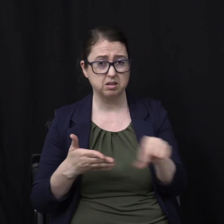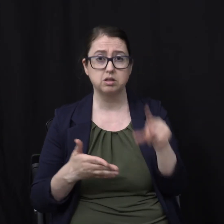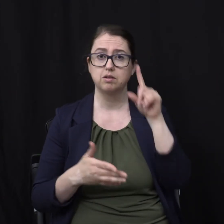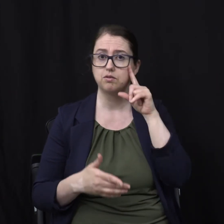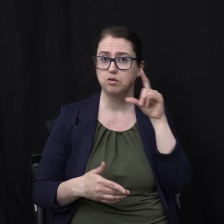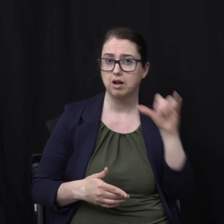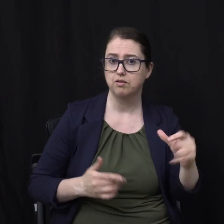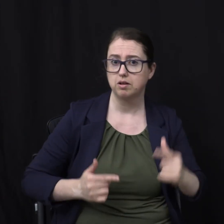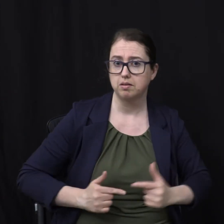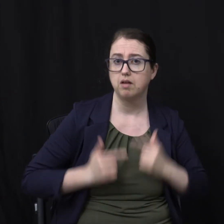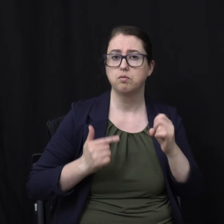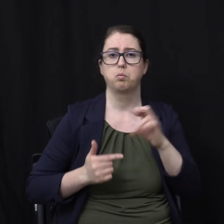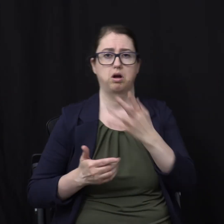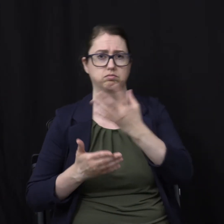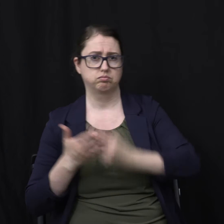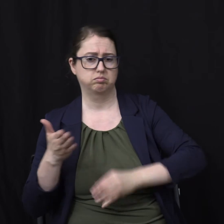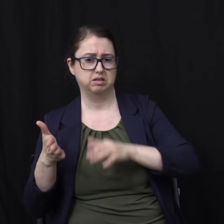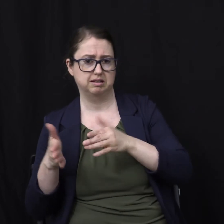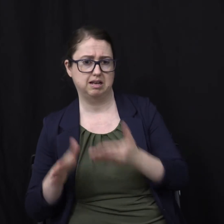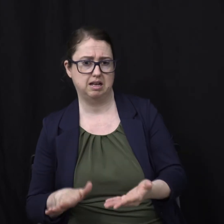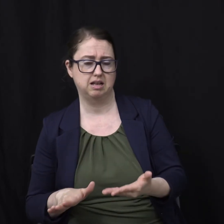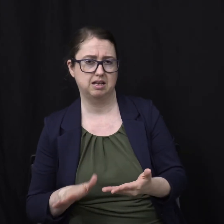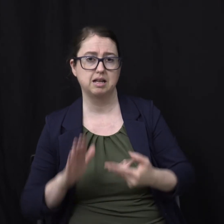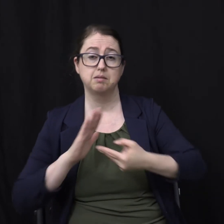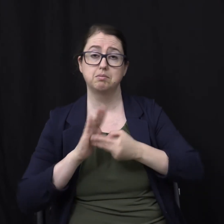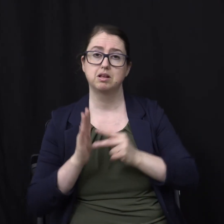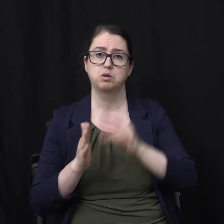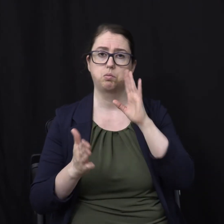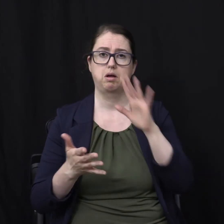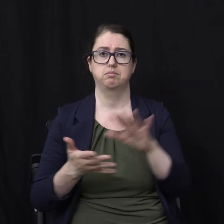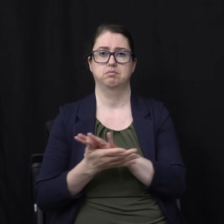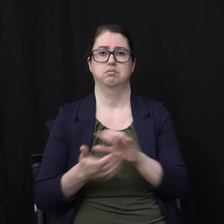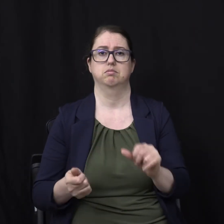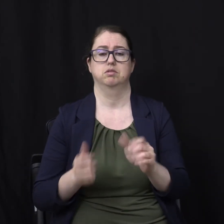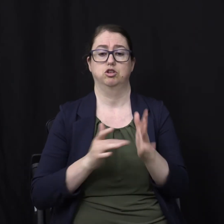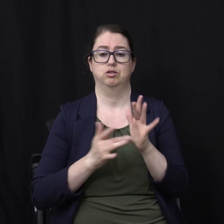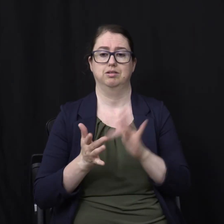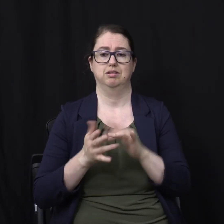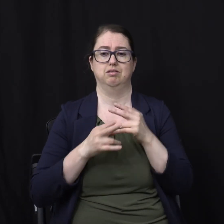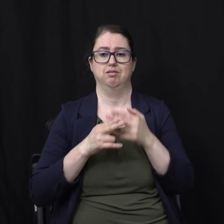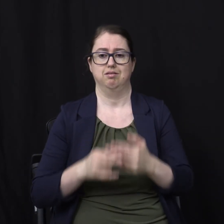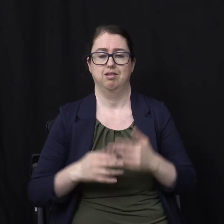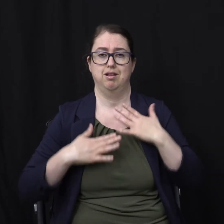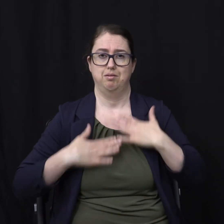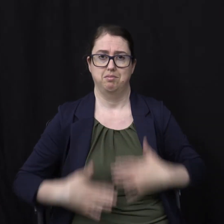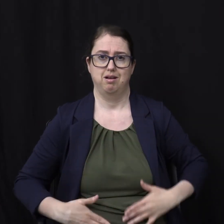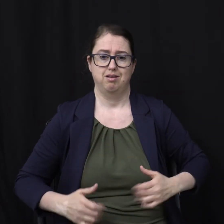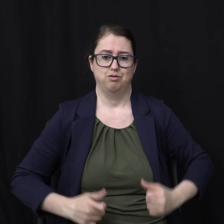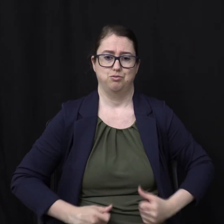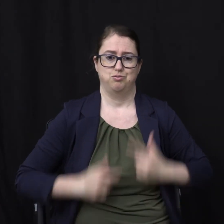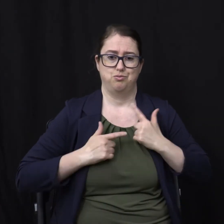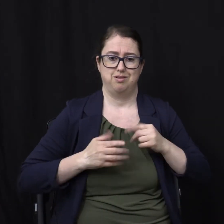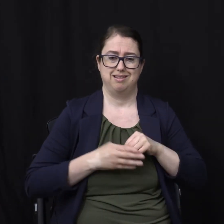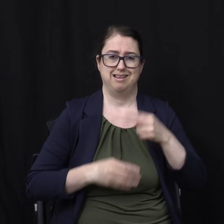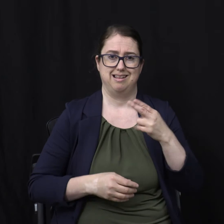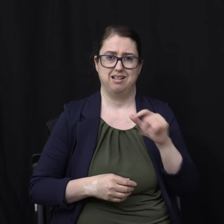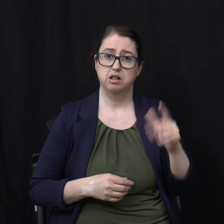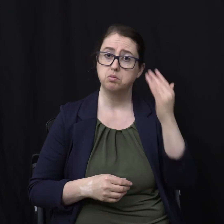life Or it's perishing That means to be destroyed As Jesus called it Body and soul in hell You know what Non-perishable foods